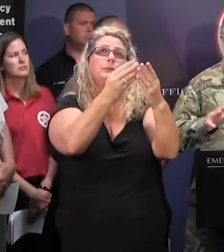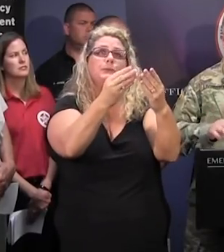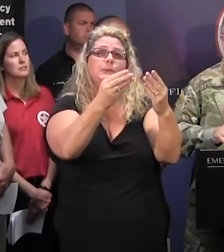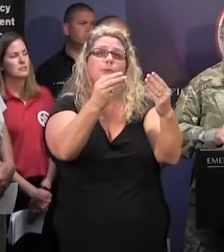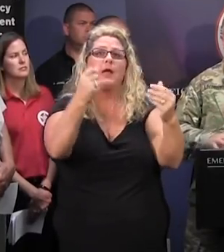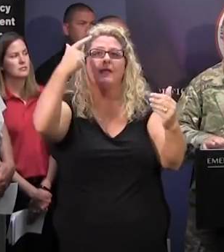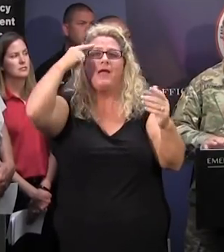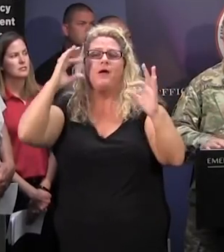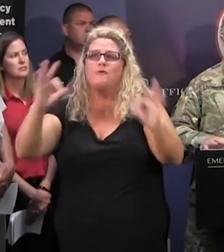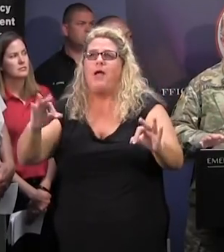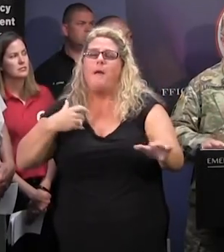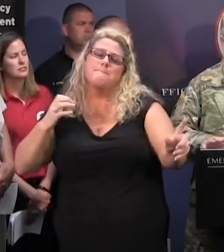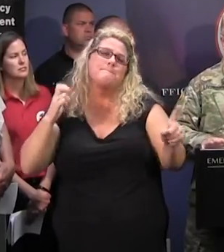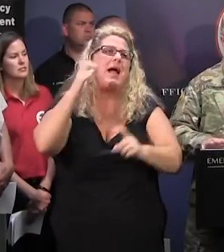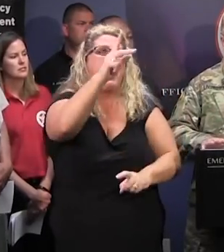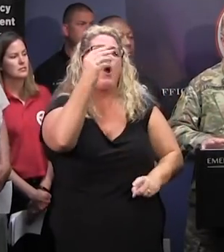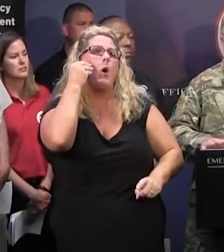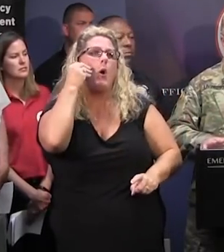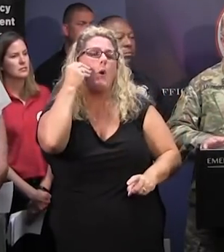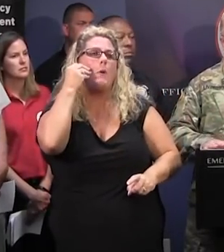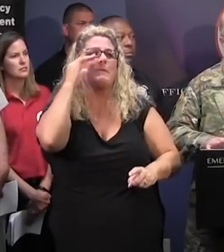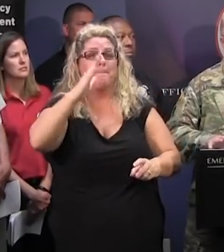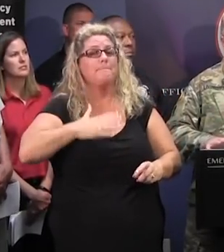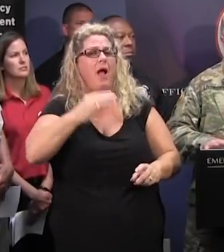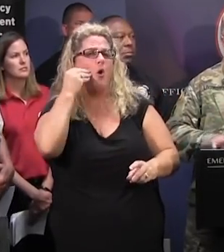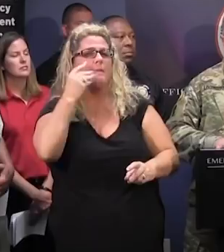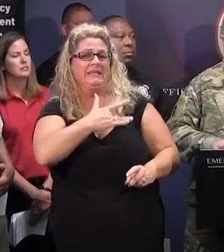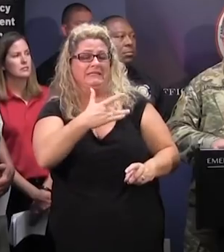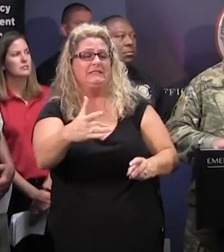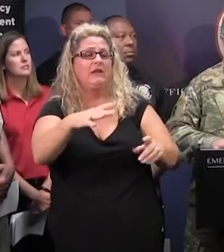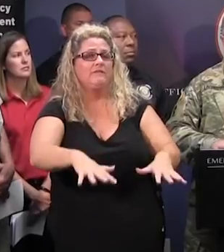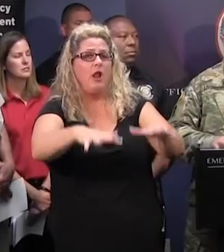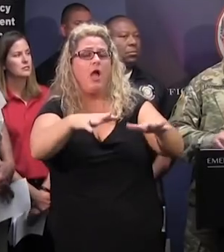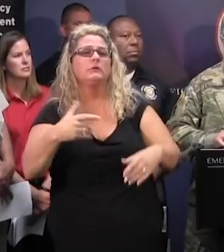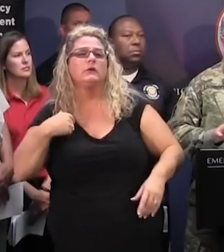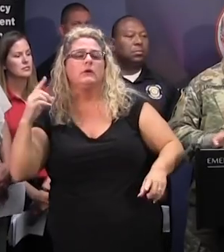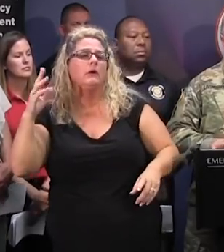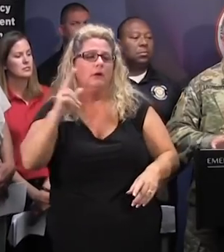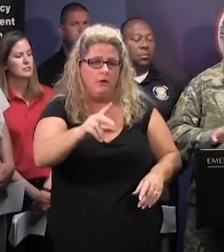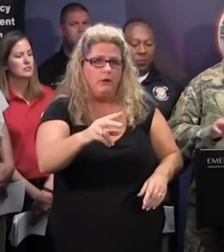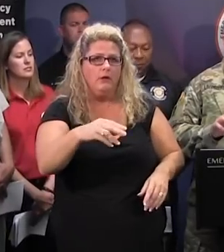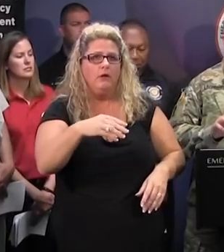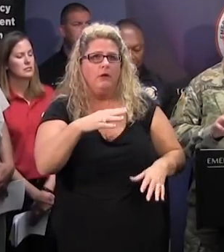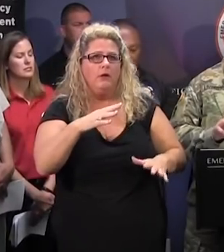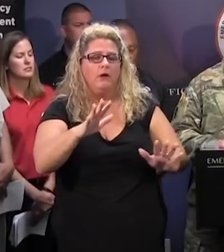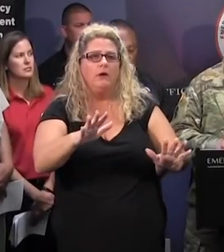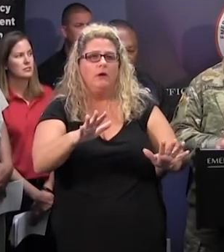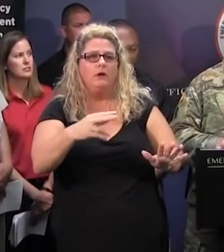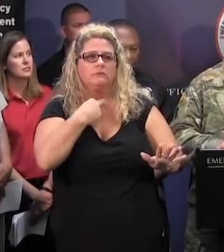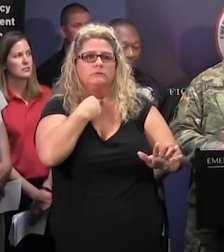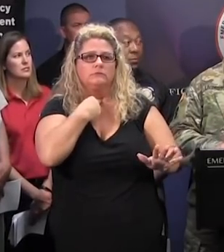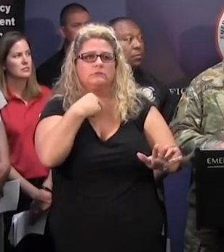everything's good and you go back to your house in some low-lying area and then be surprised by the river coming up. So it's one of those things of you've got to be